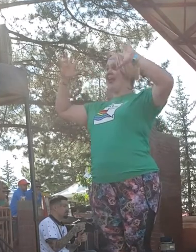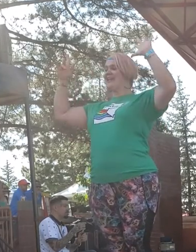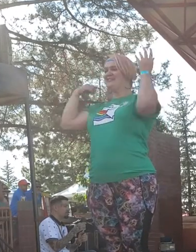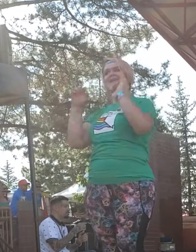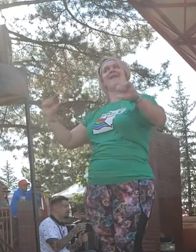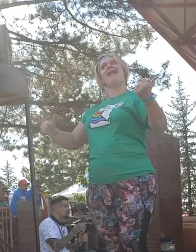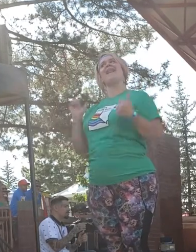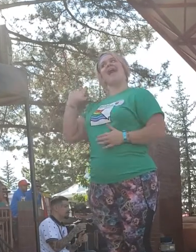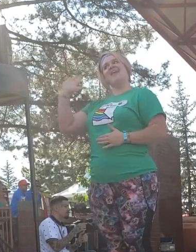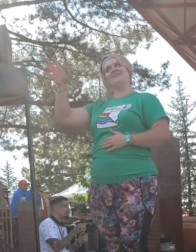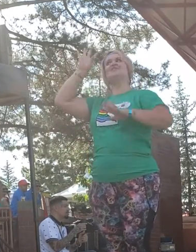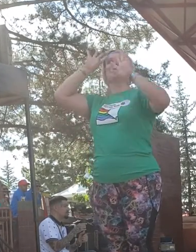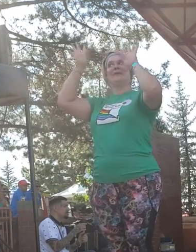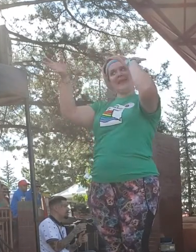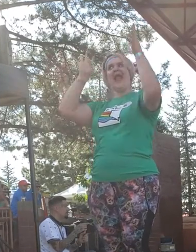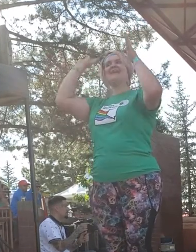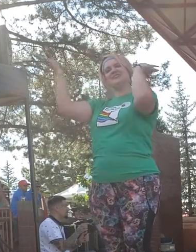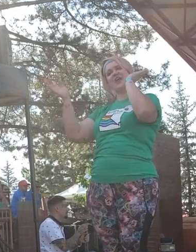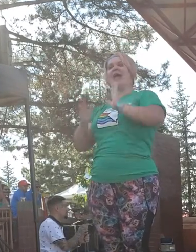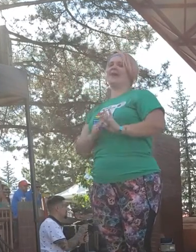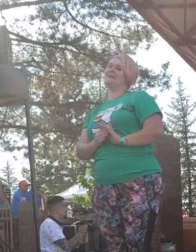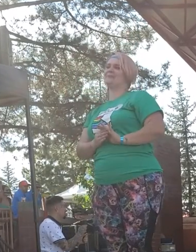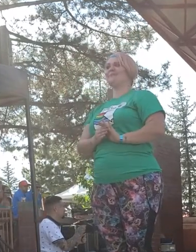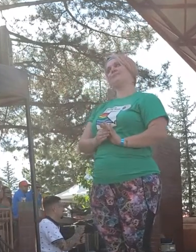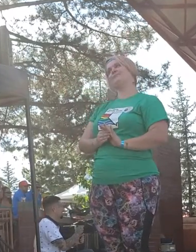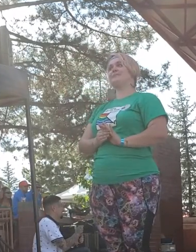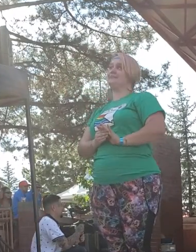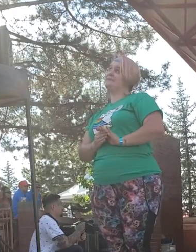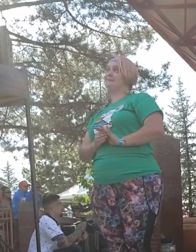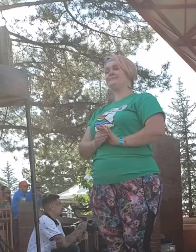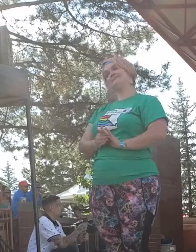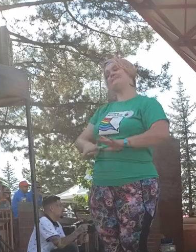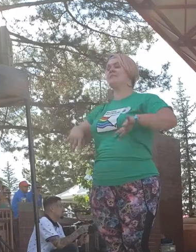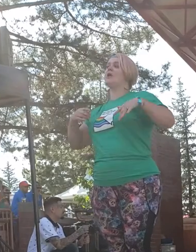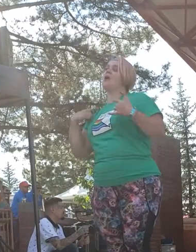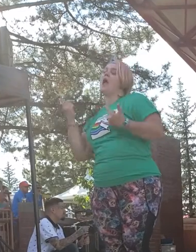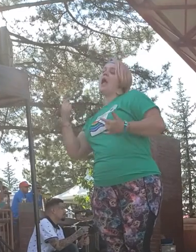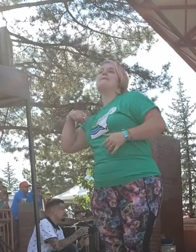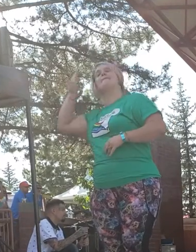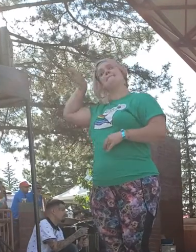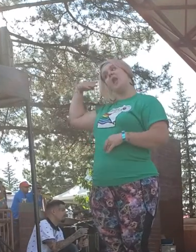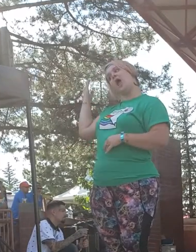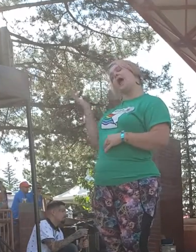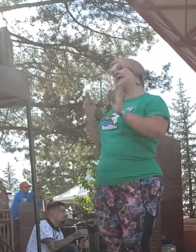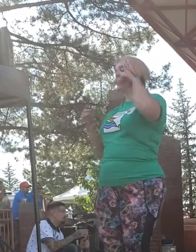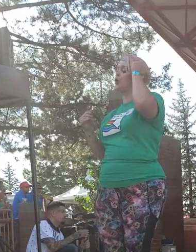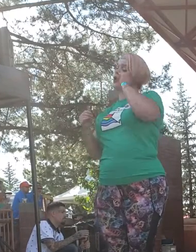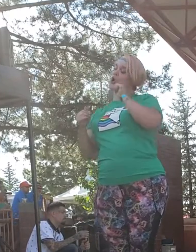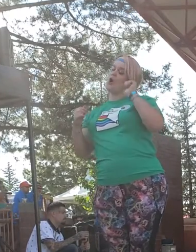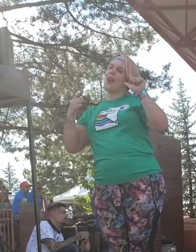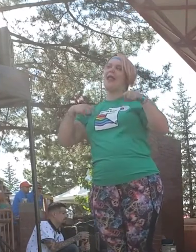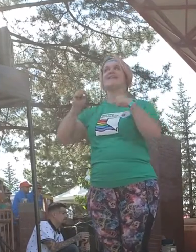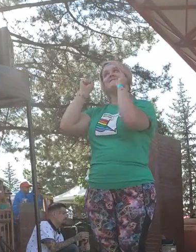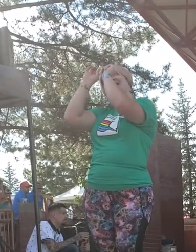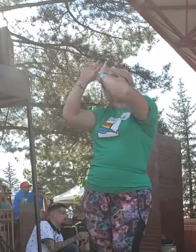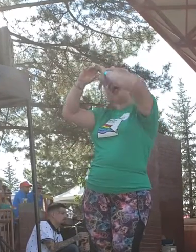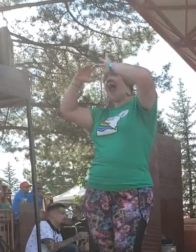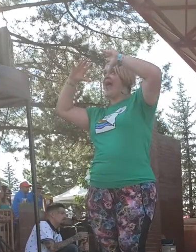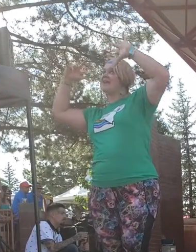Imagination, back as your creation I'm a Barbie girl, in the fantasy world Make